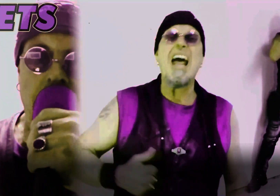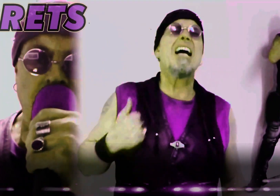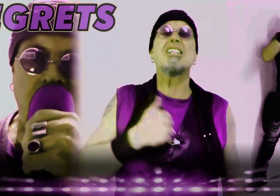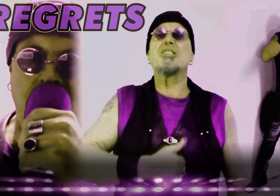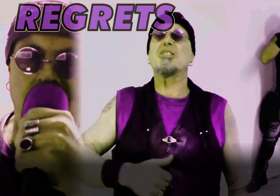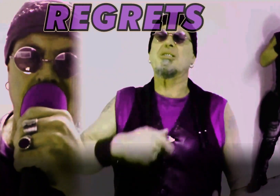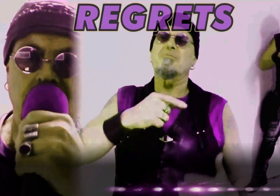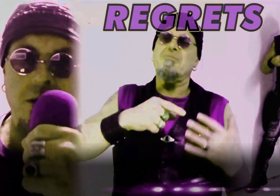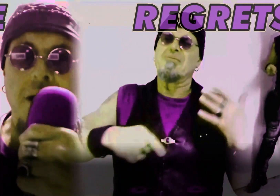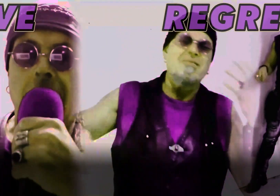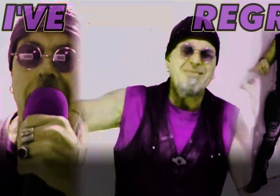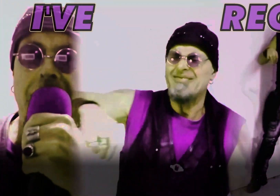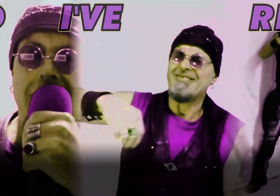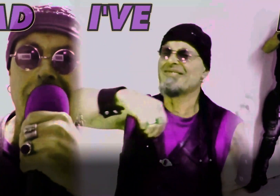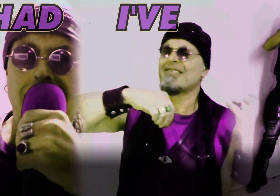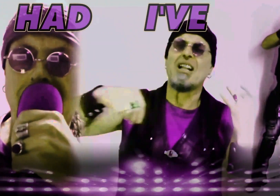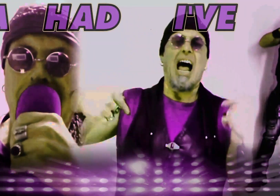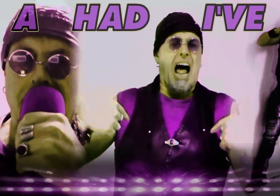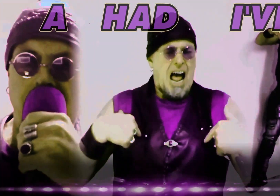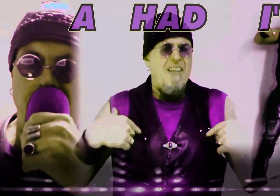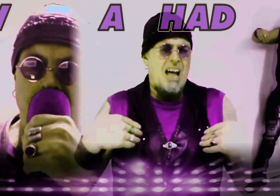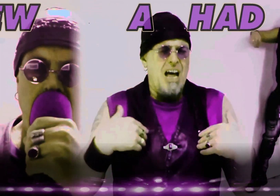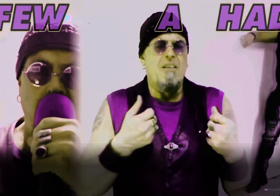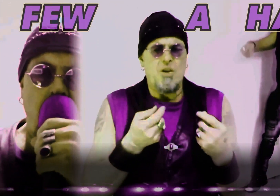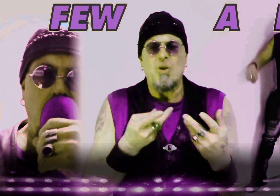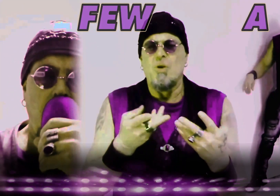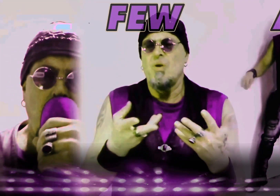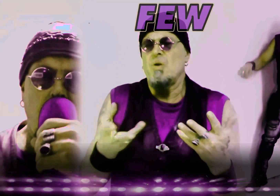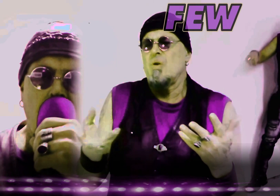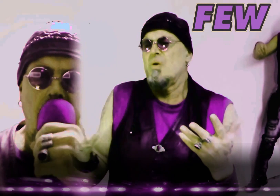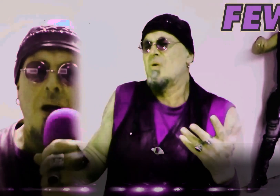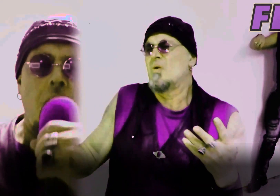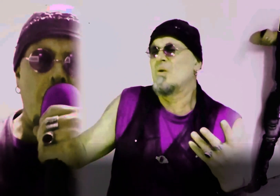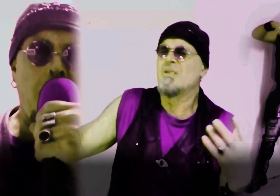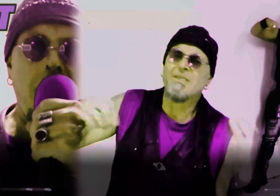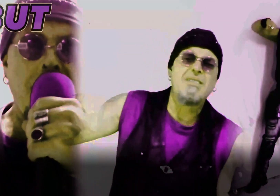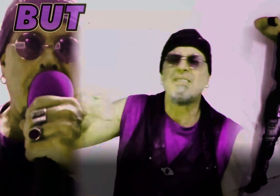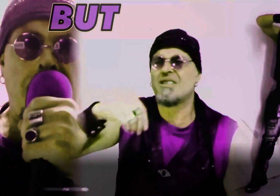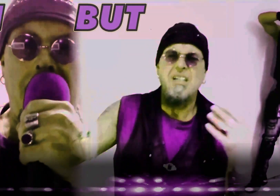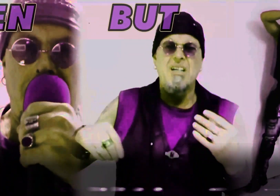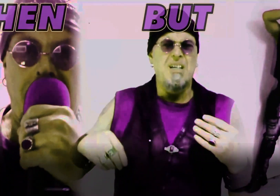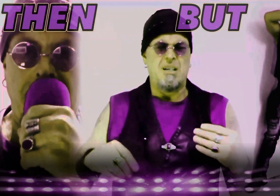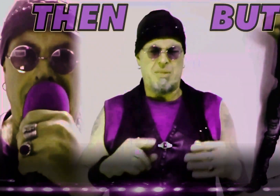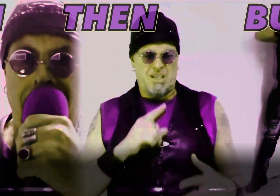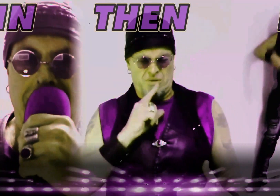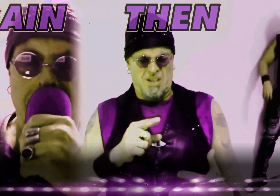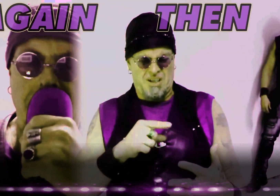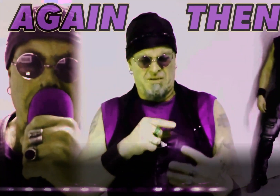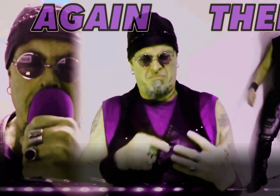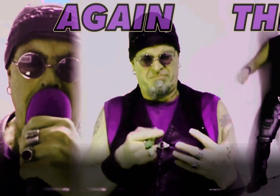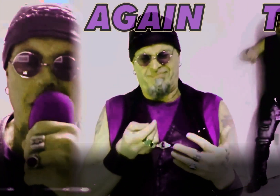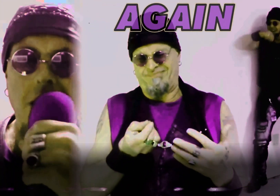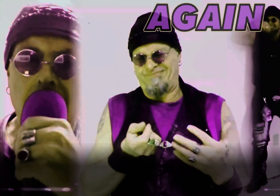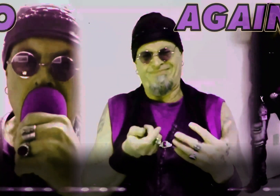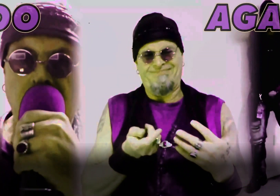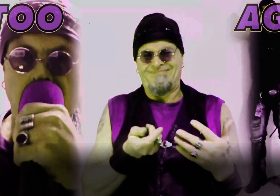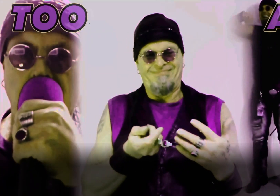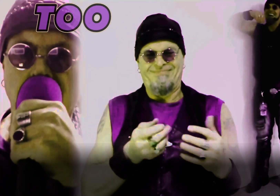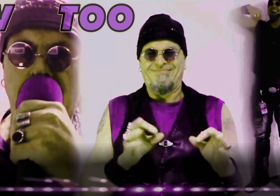Regrets, I've had a few But then again, too